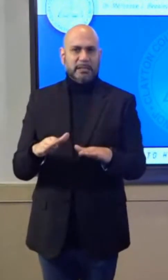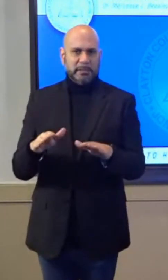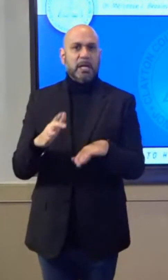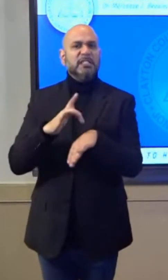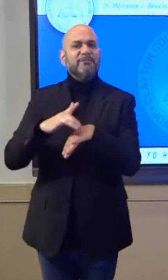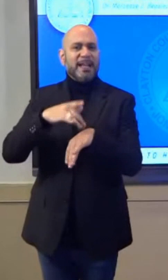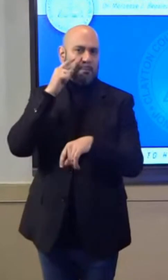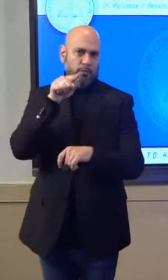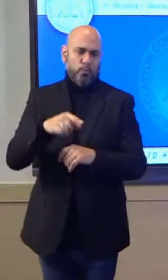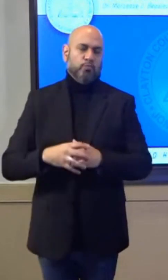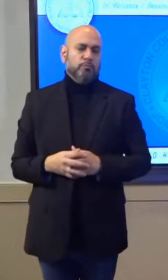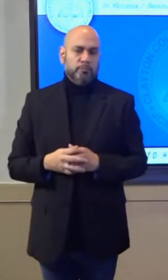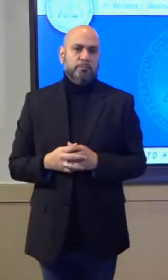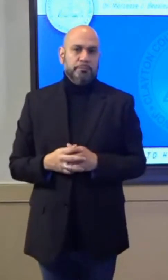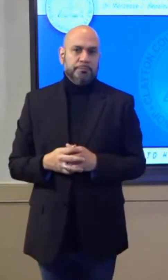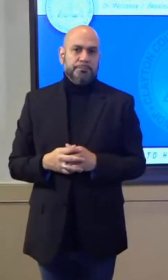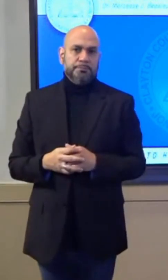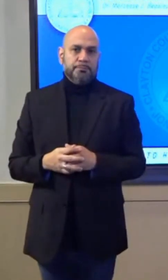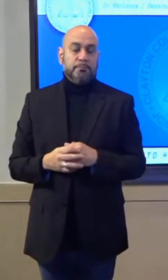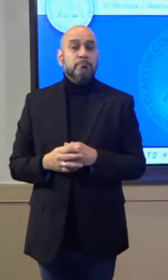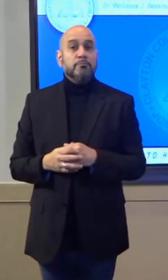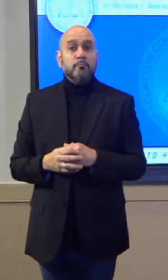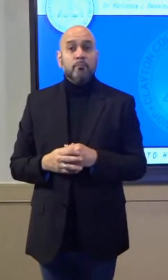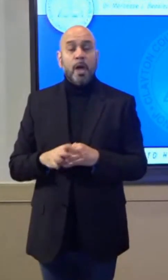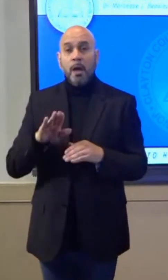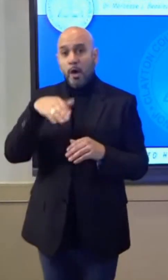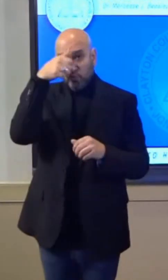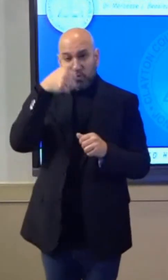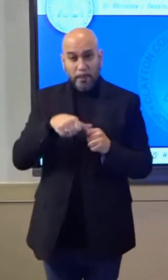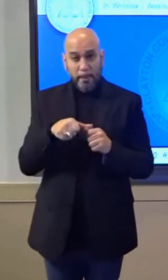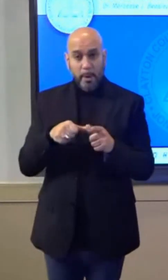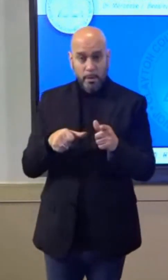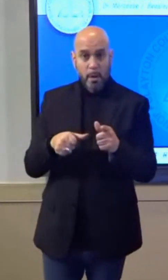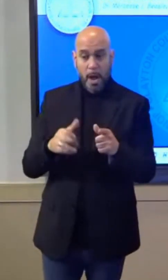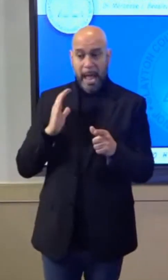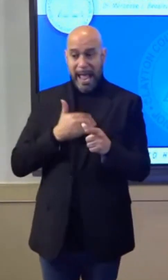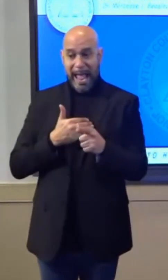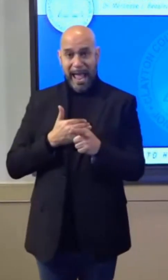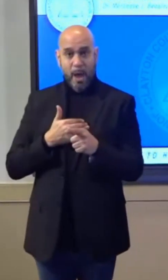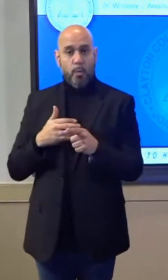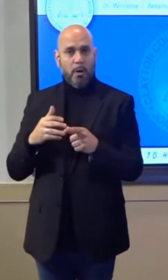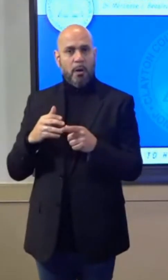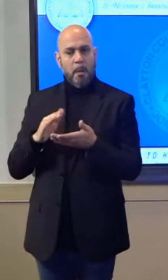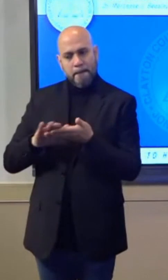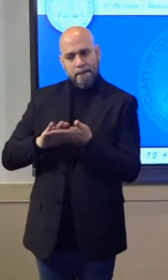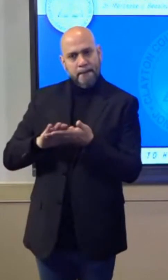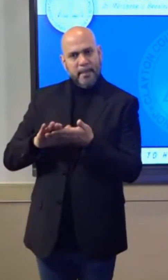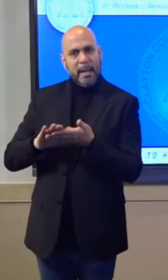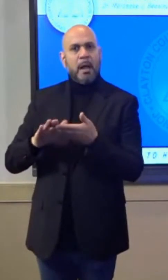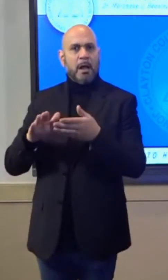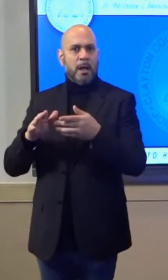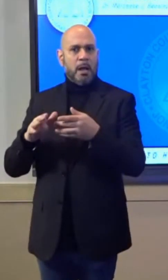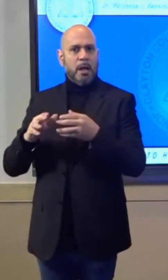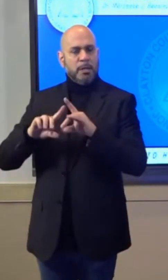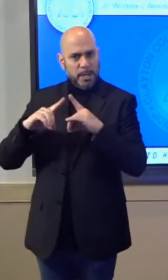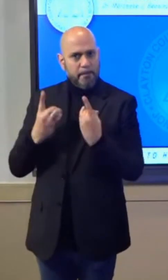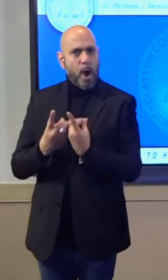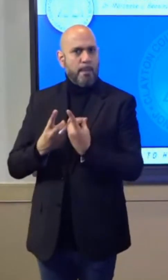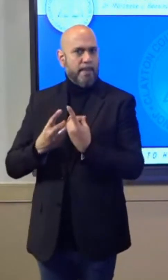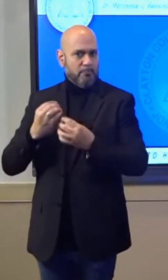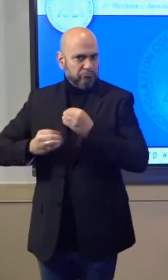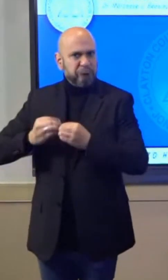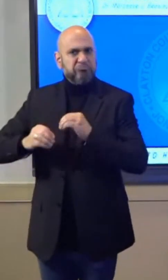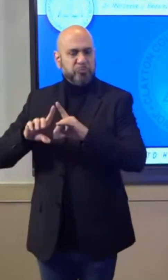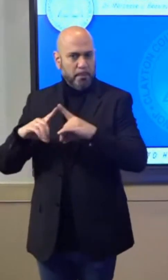that's available. So please know that our maintenance department has refurbished the North Jonesboro Center